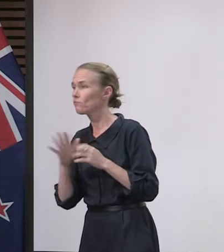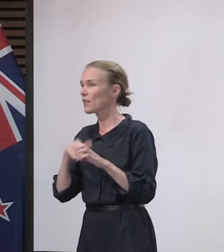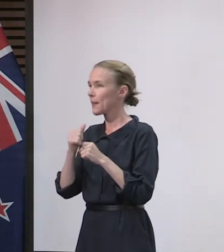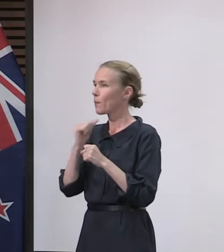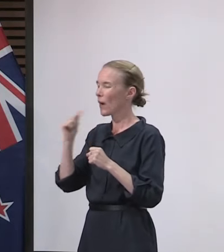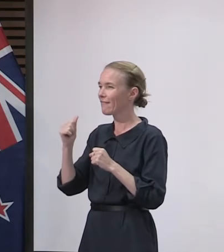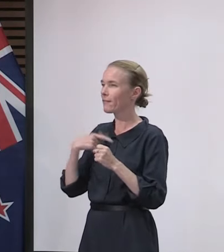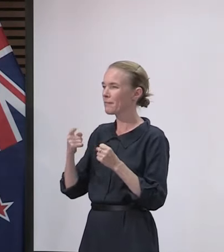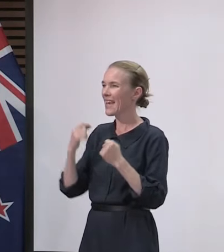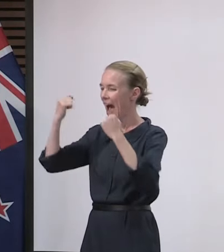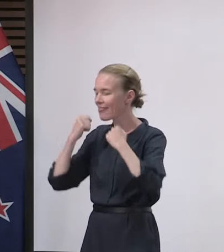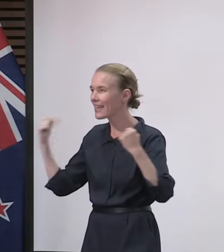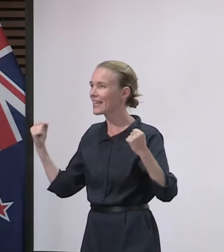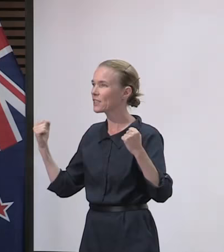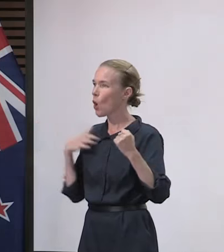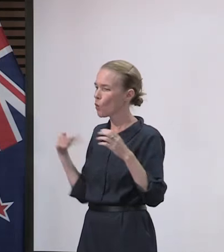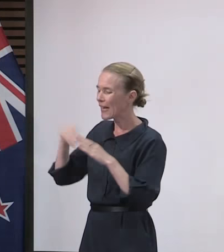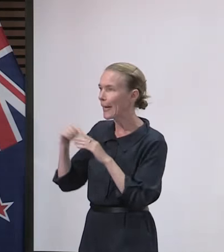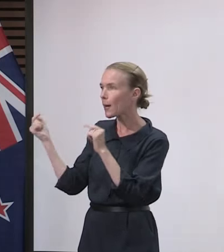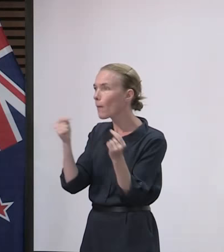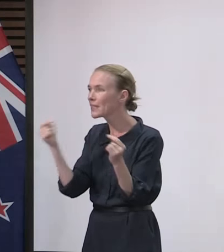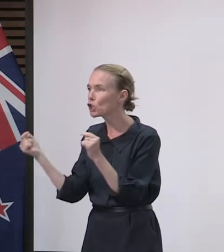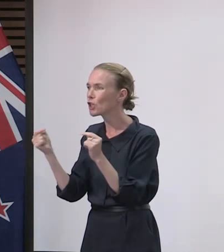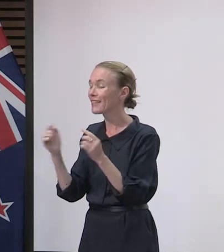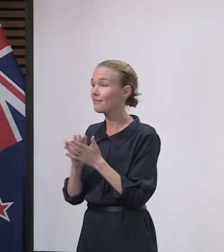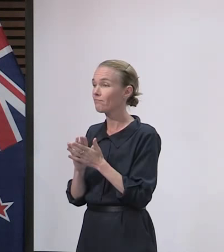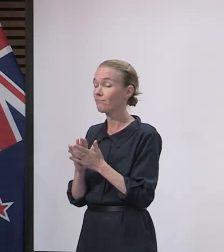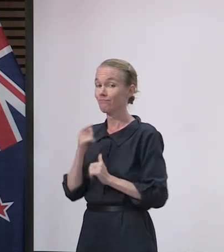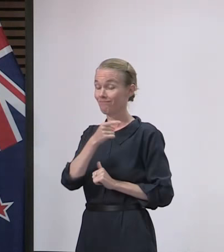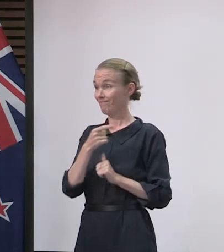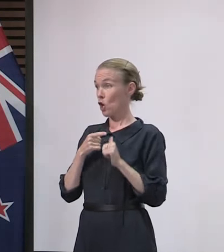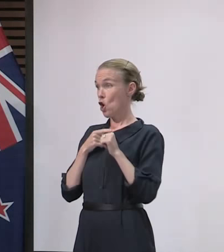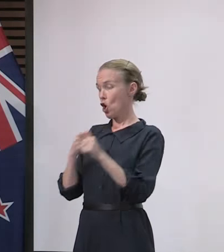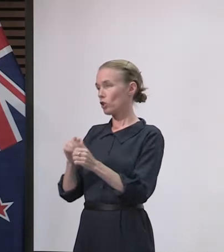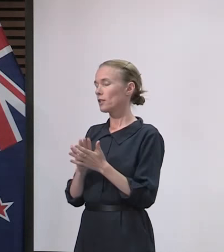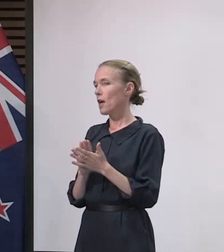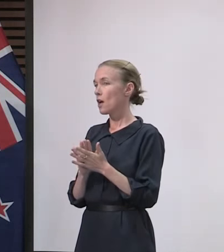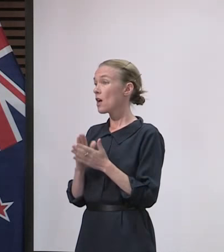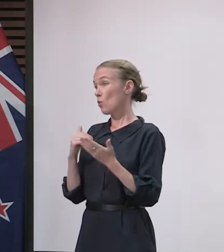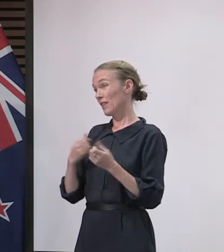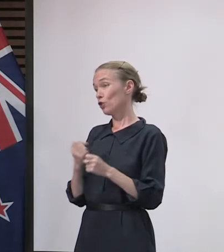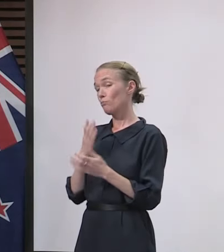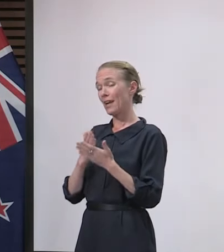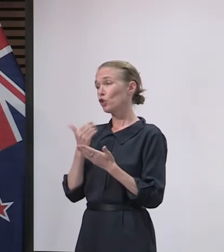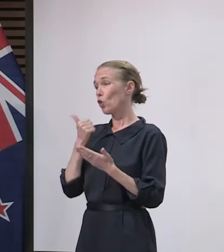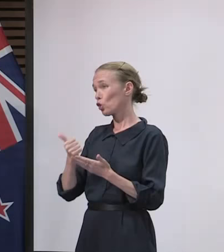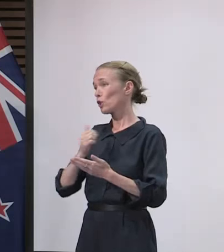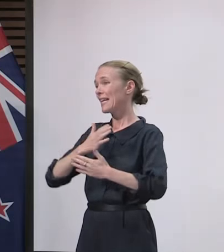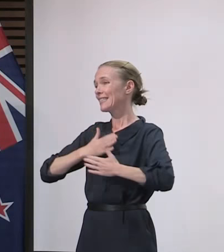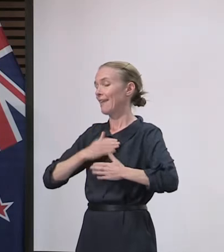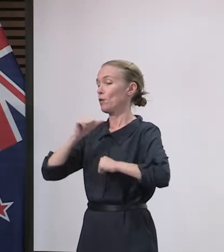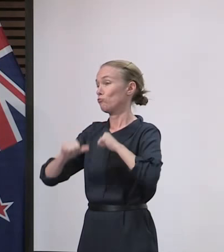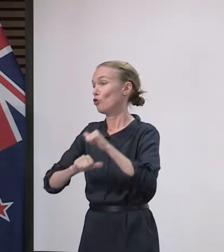about how things are onshore. And we are also confident about our border arrangements that we've got good, robust quarantine